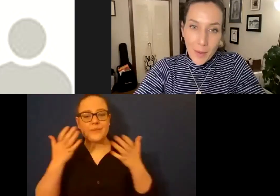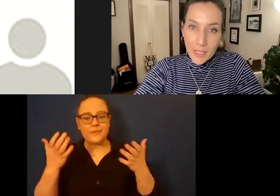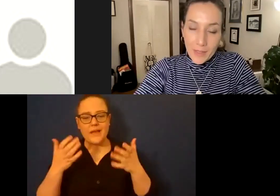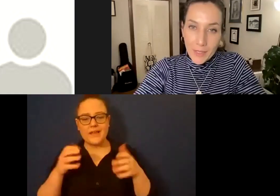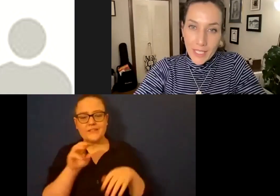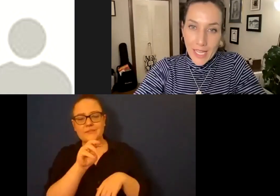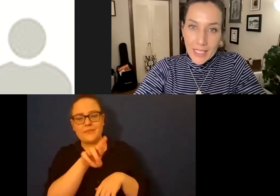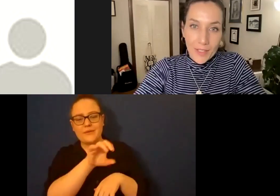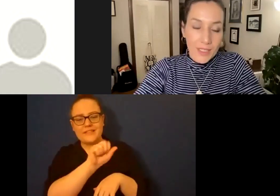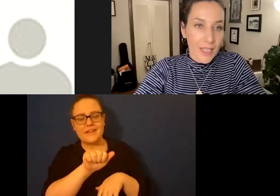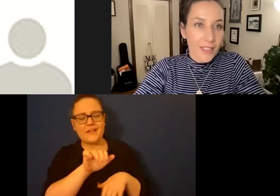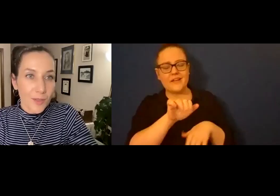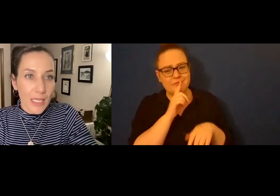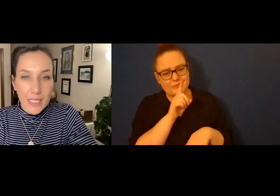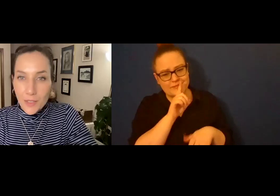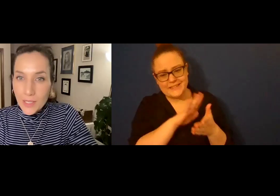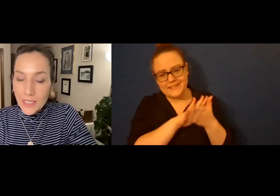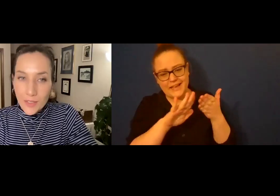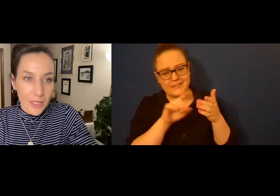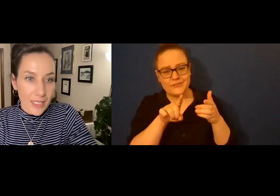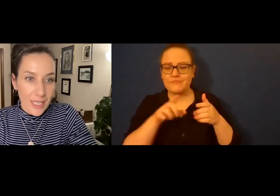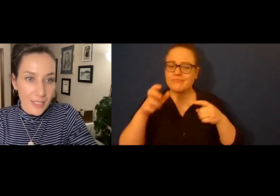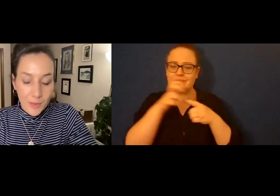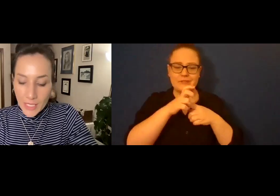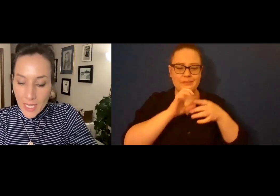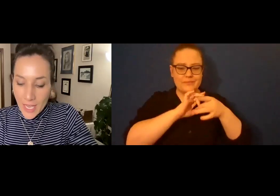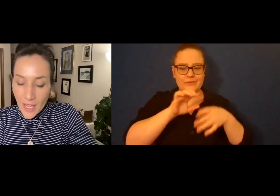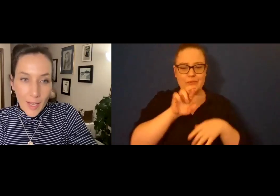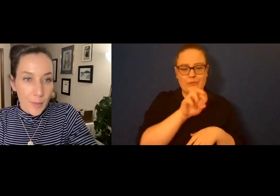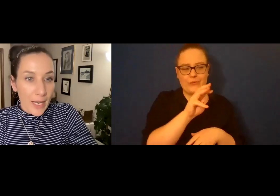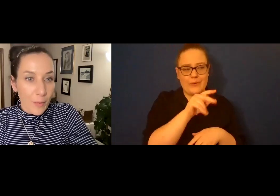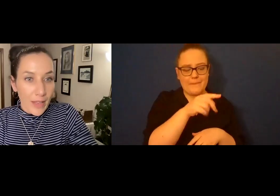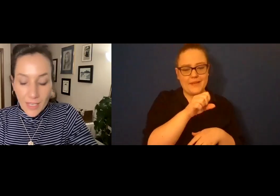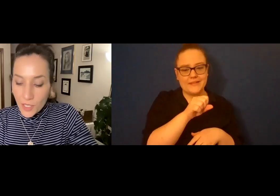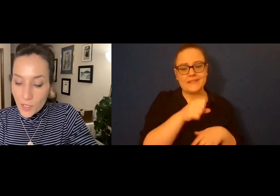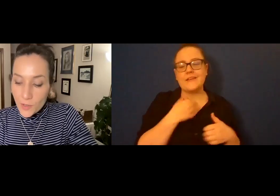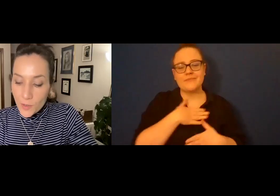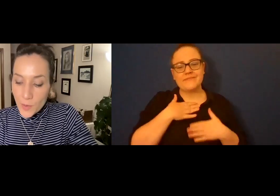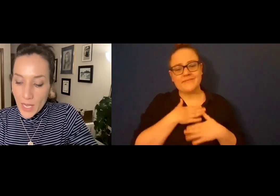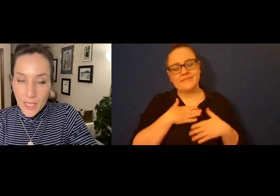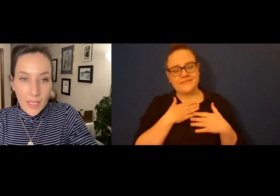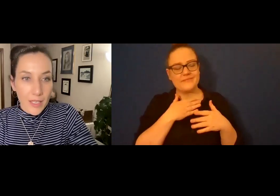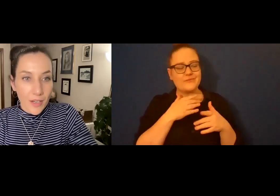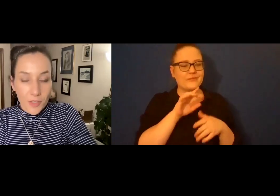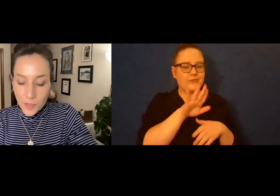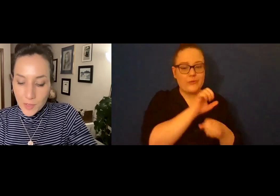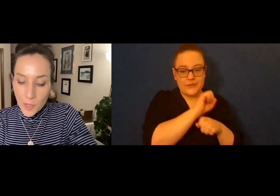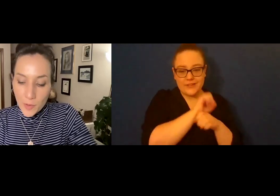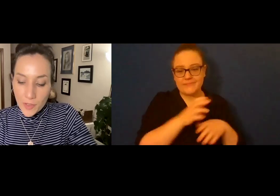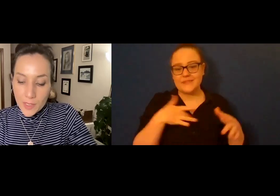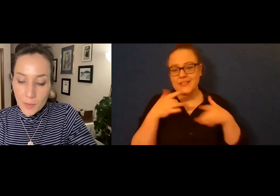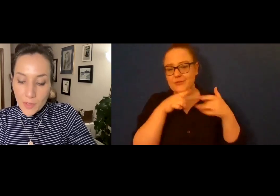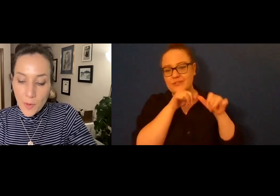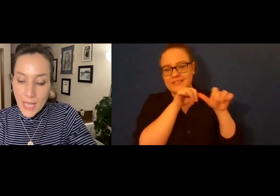I'm really, really glad that you decided to do it and that you continue to decide to do it. And I want to thank you and our two